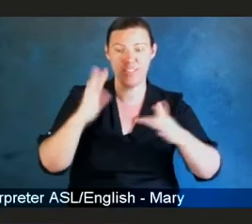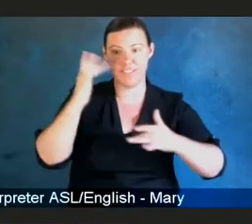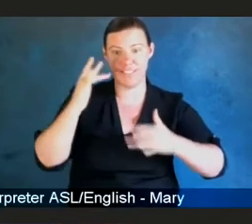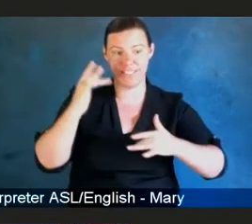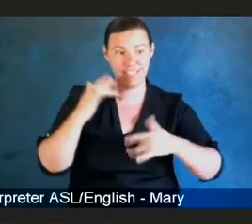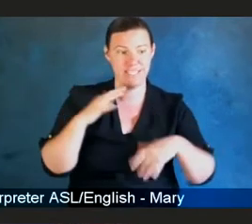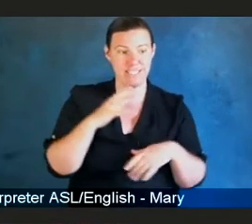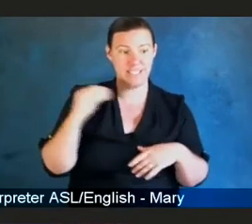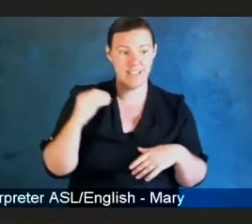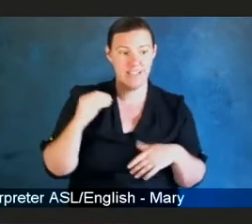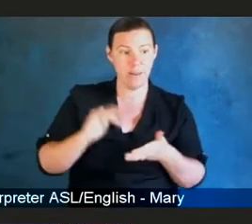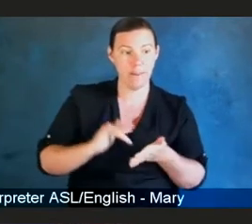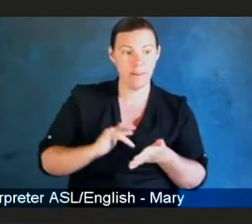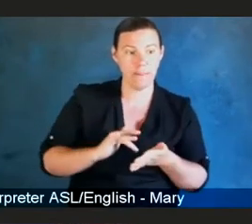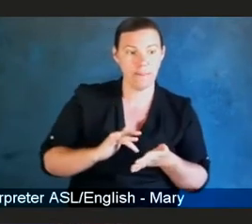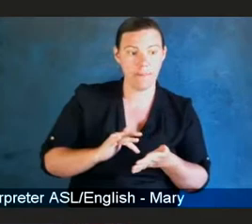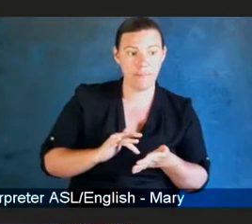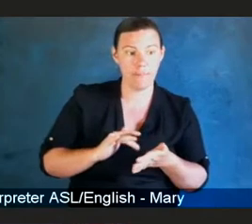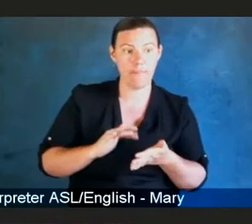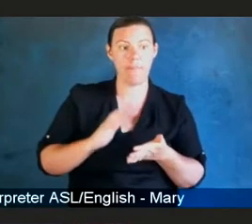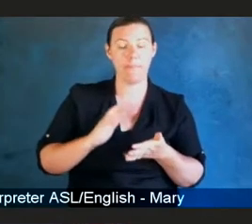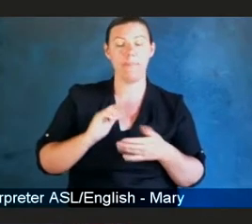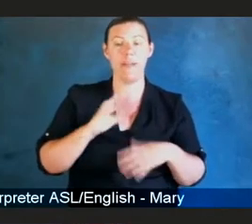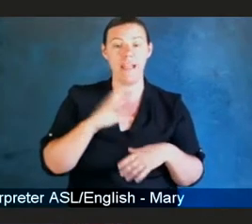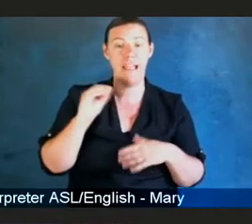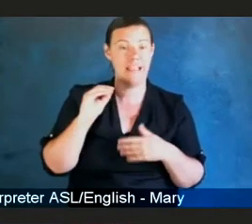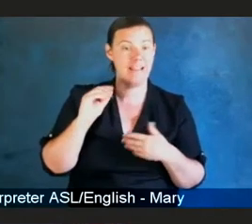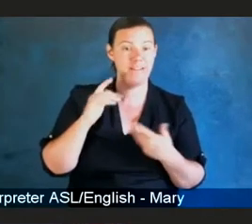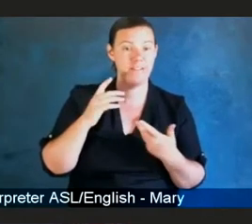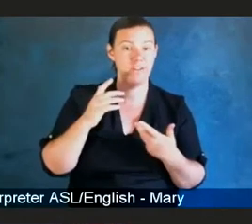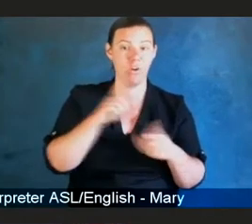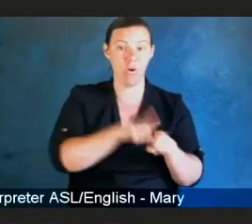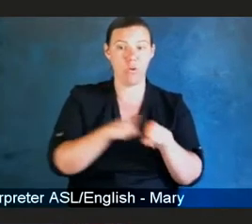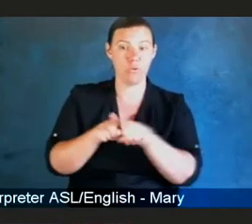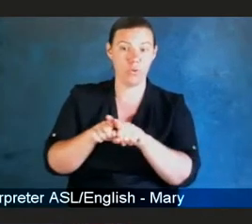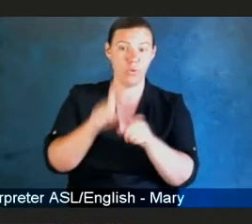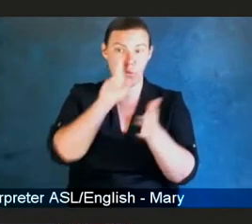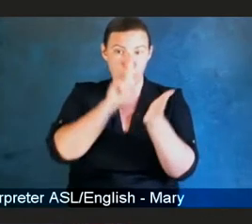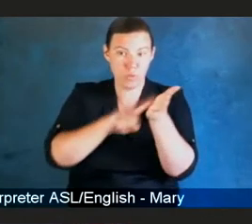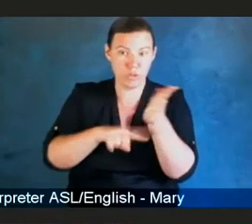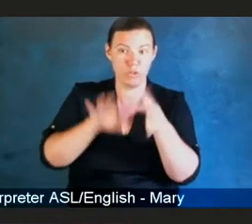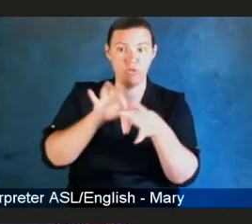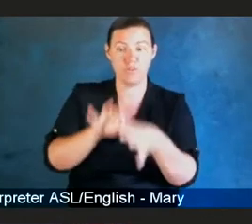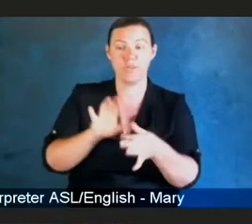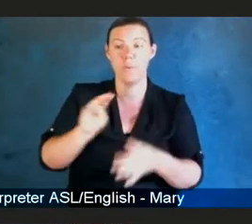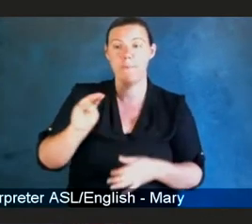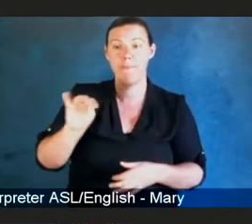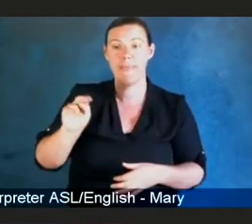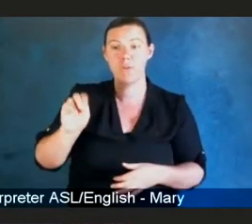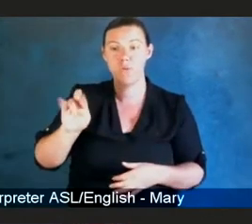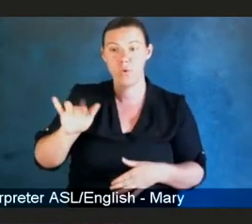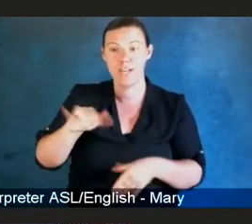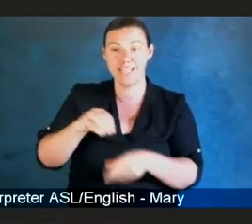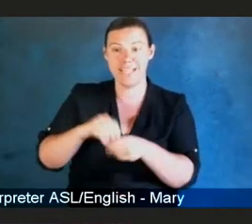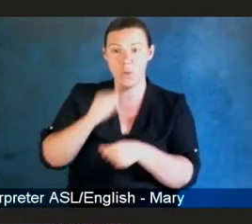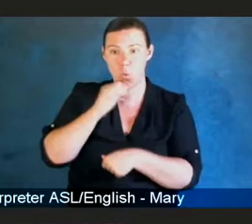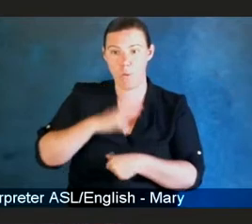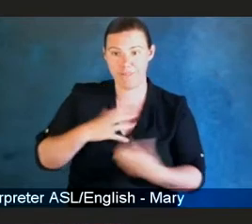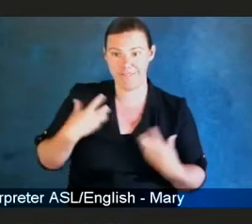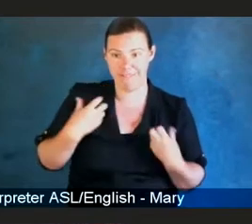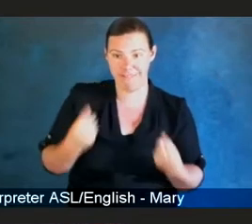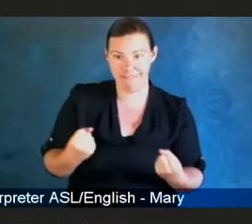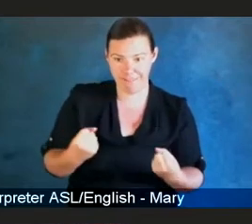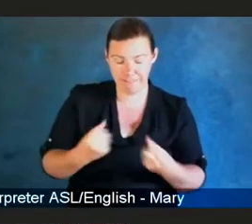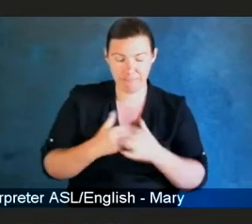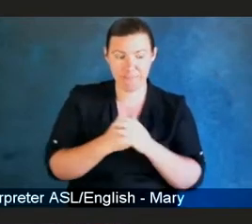and then the Director of Research on Minority and Women's Health at the NIAID. An inspiring advocate for diversity and